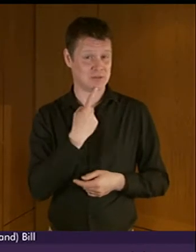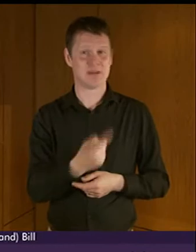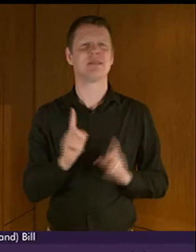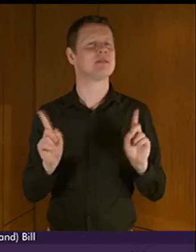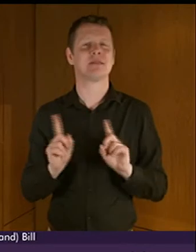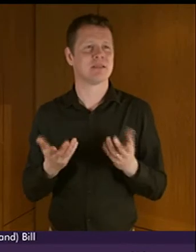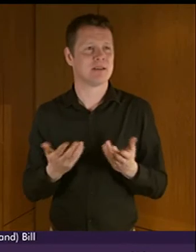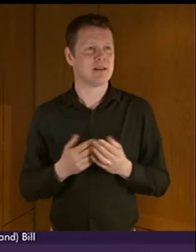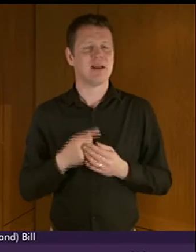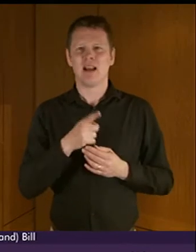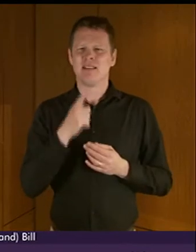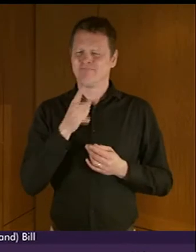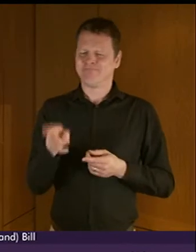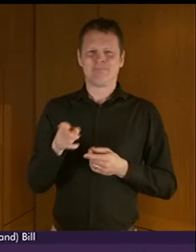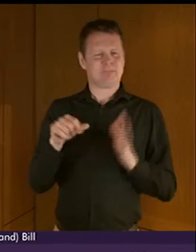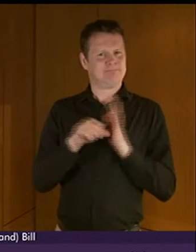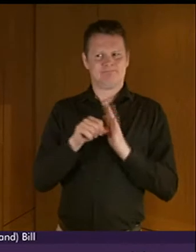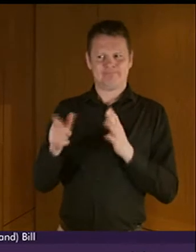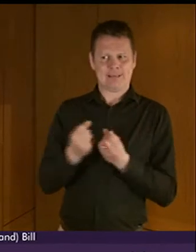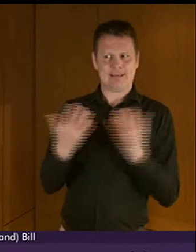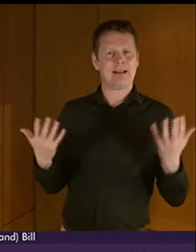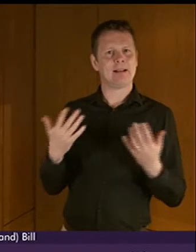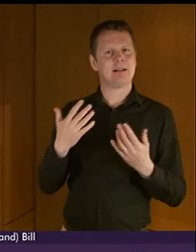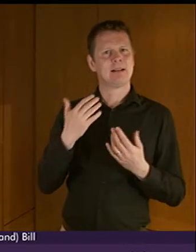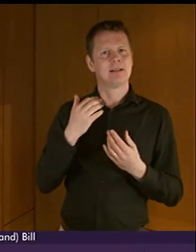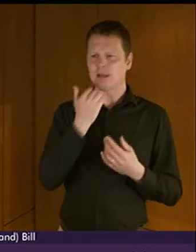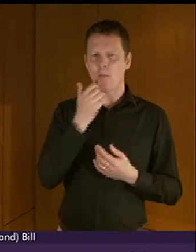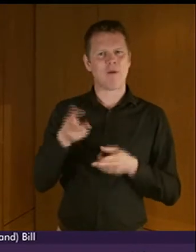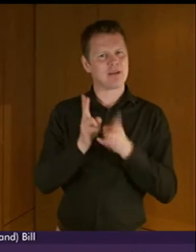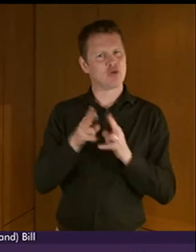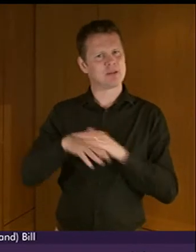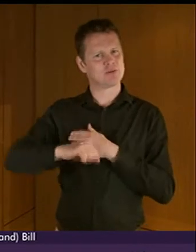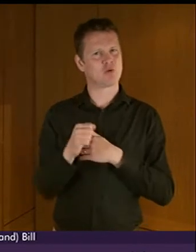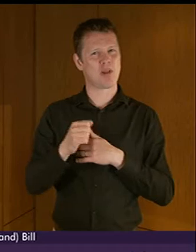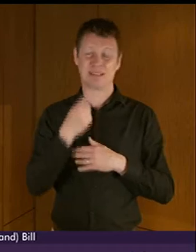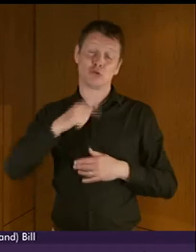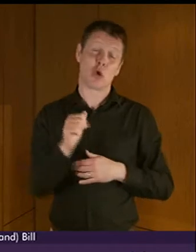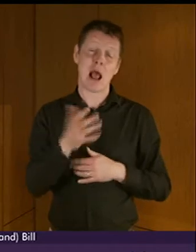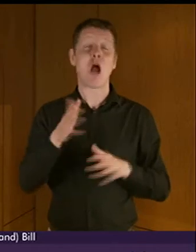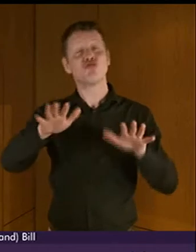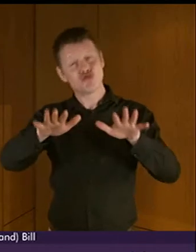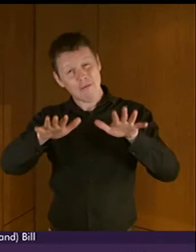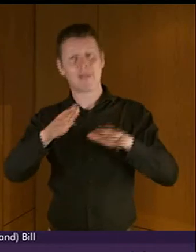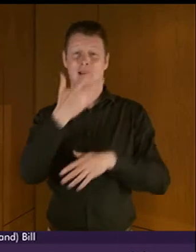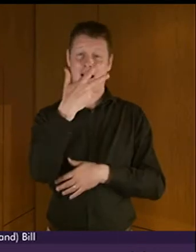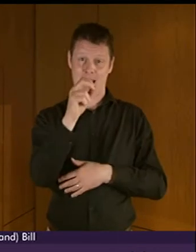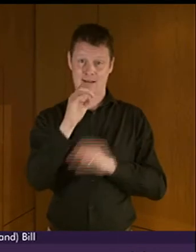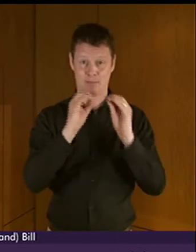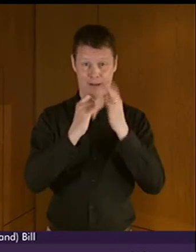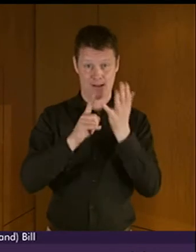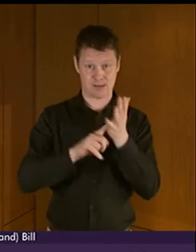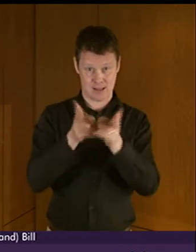of the number of interpreters that we have where in Scotland we have around 80 British sign language